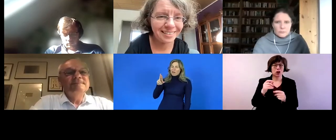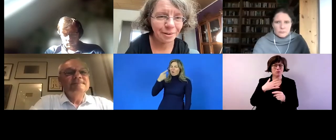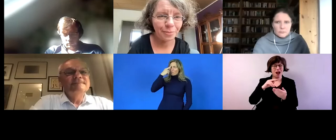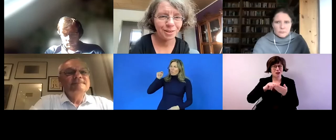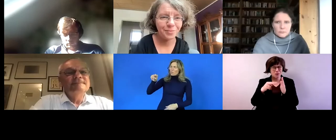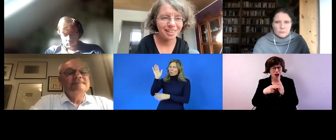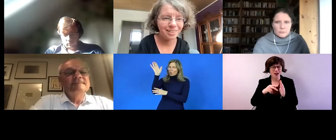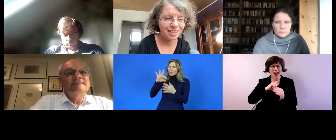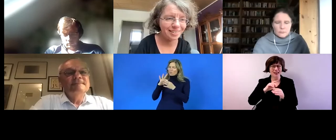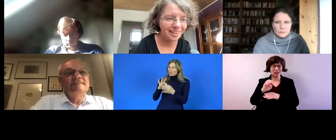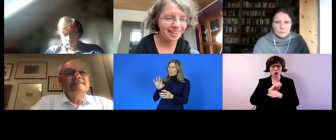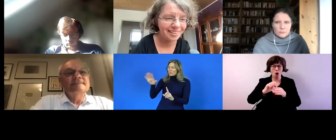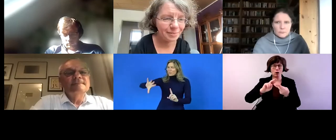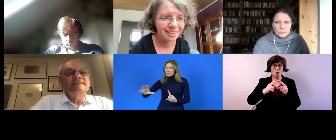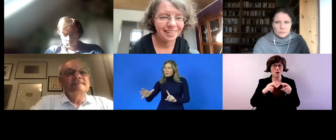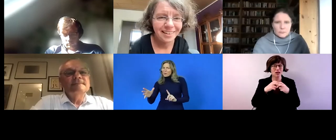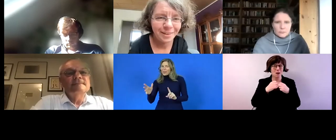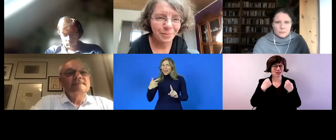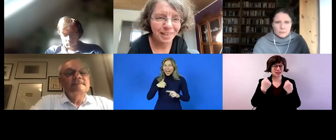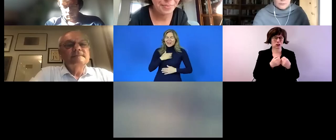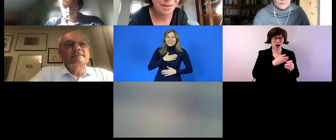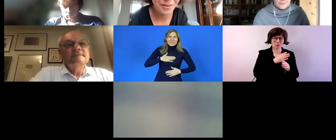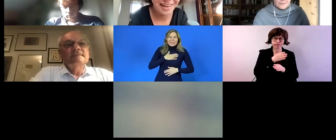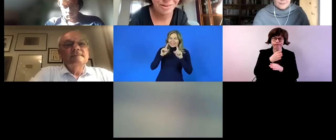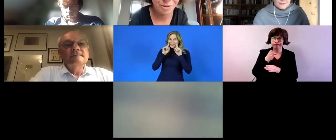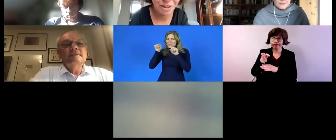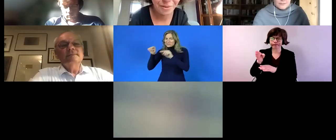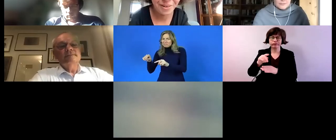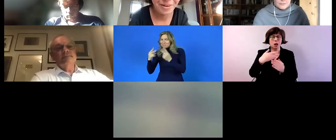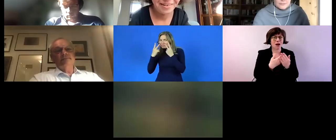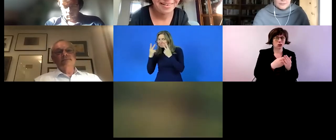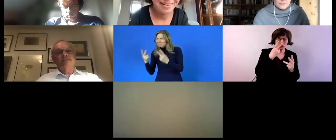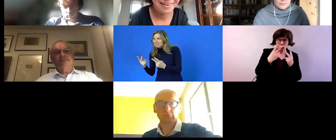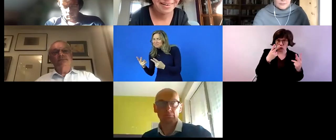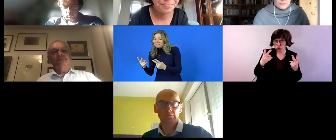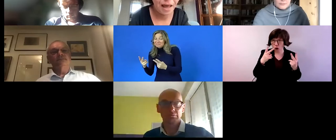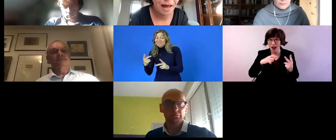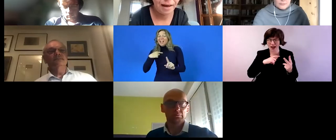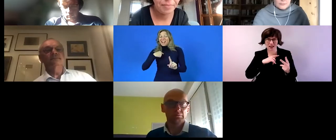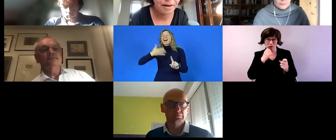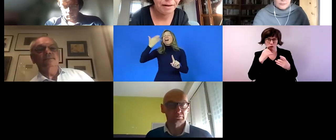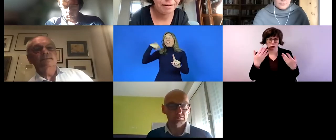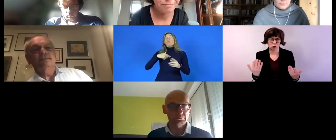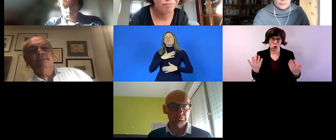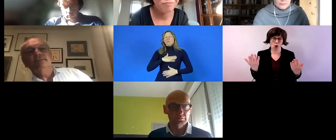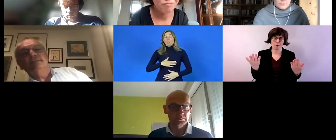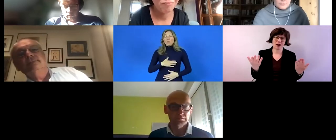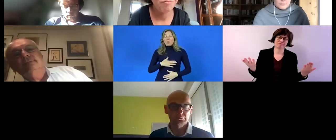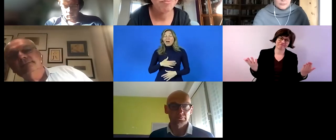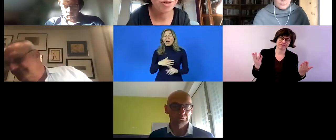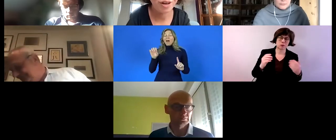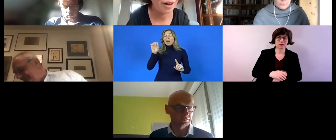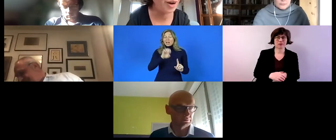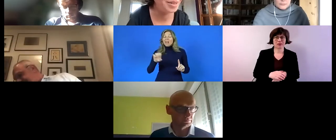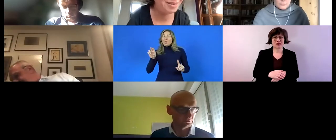if i find the time i'd like to go there and have a look at it uh it was my plan to travel through the european member states and